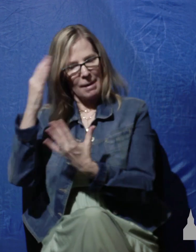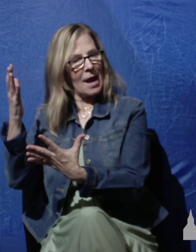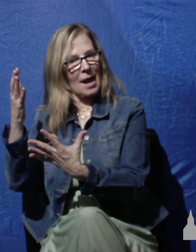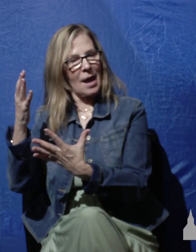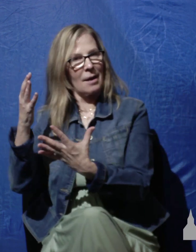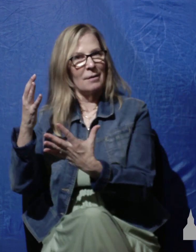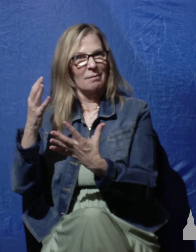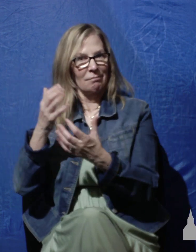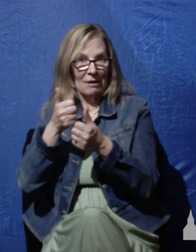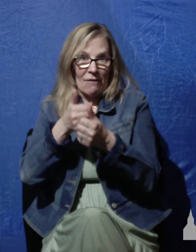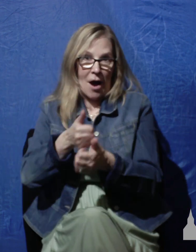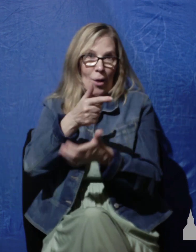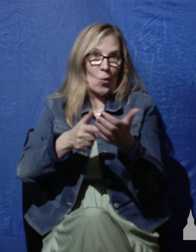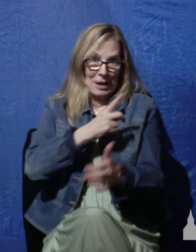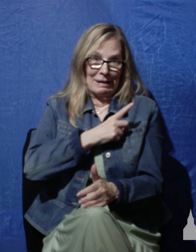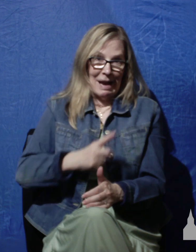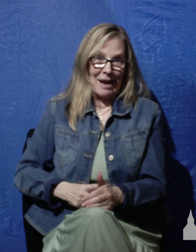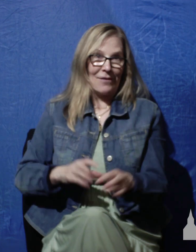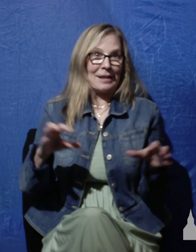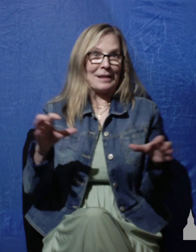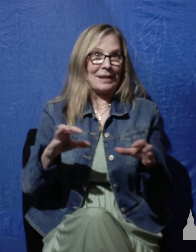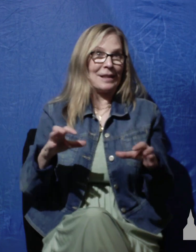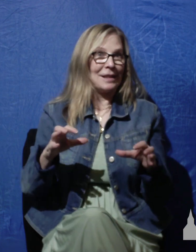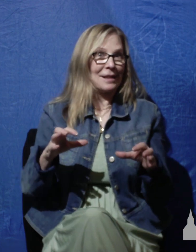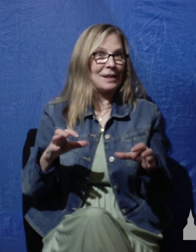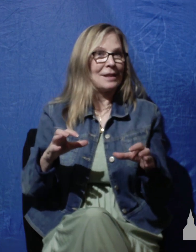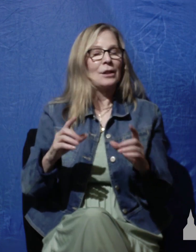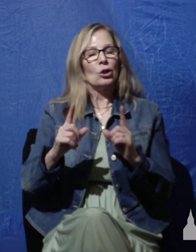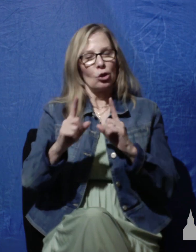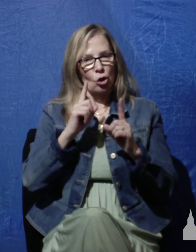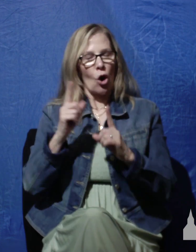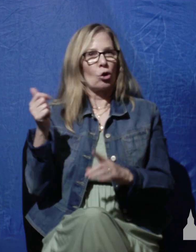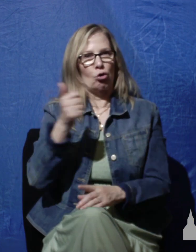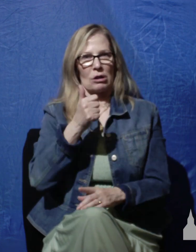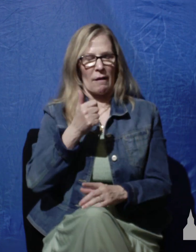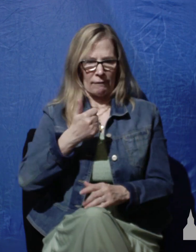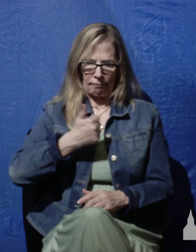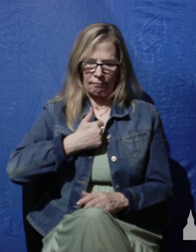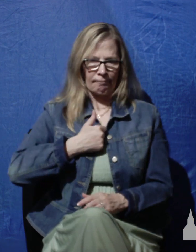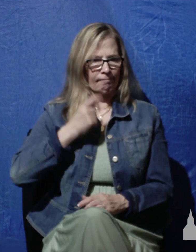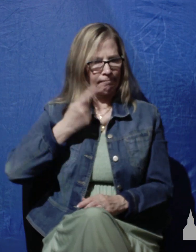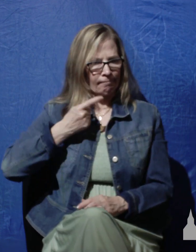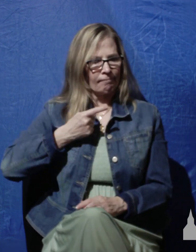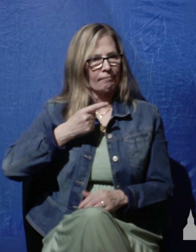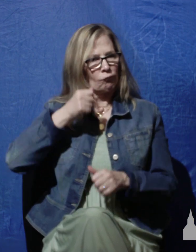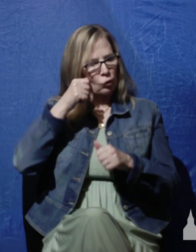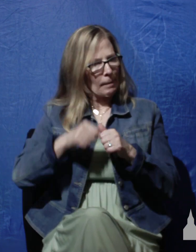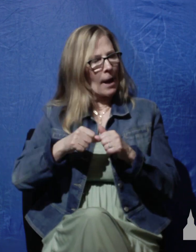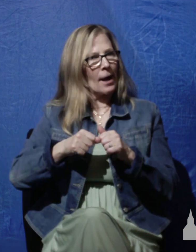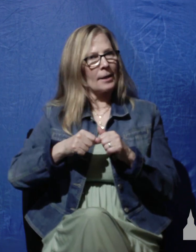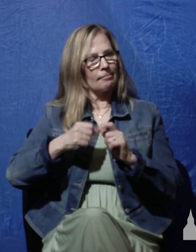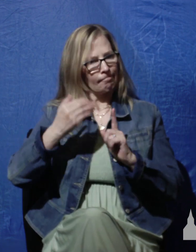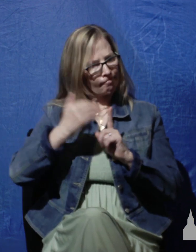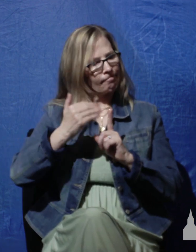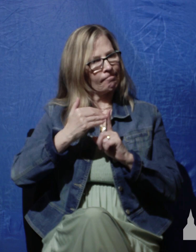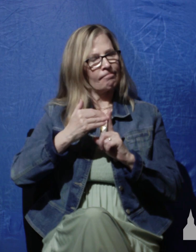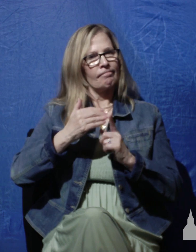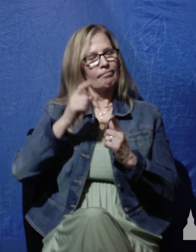what David did talking to yourself reminding yourself getting tough on yourself to thank God